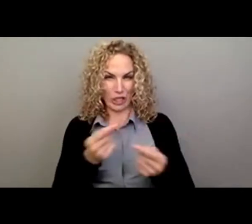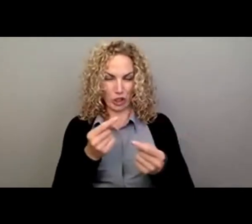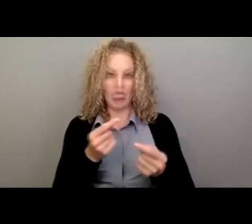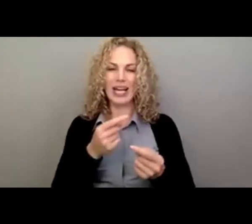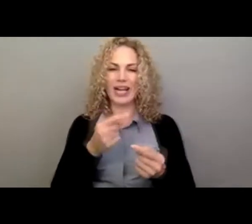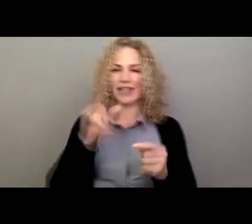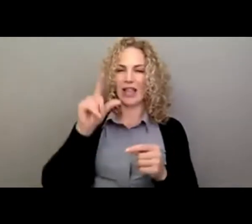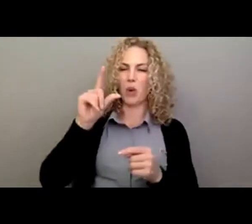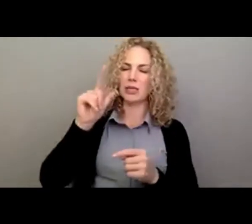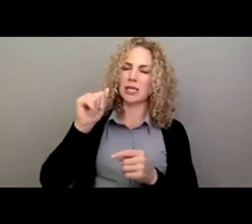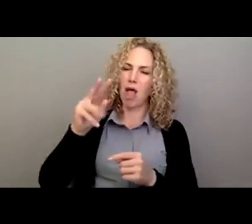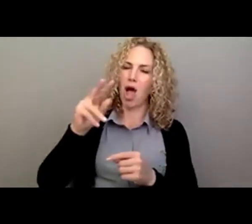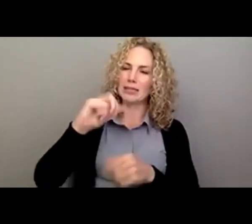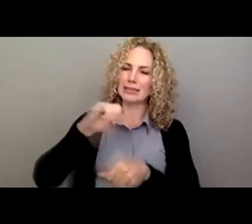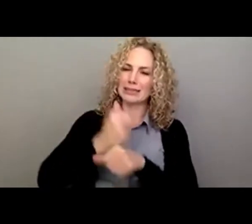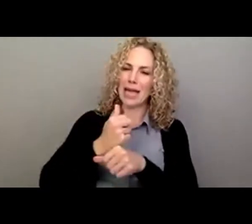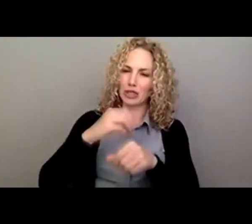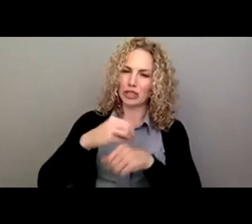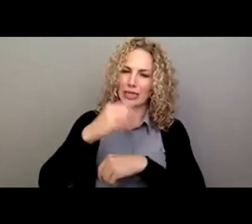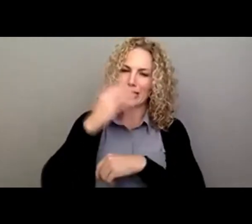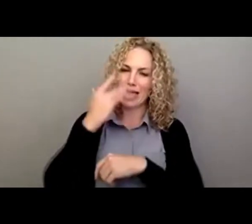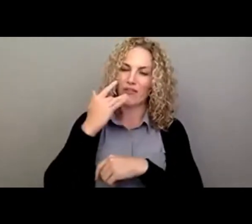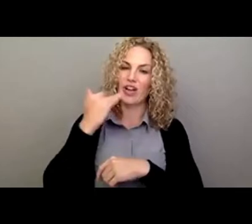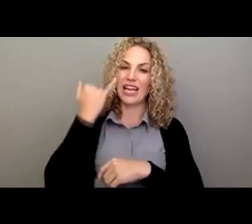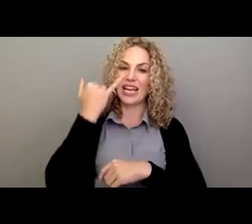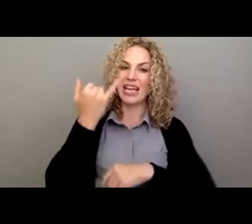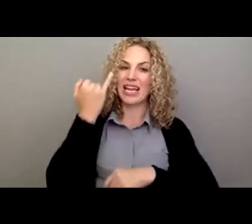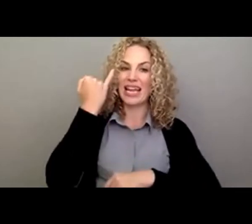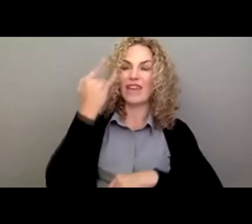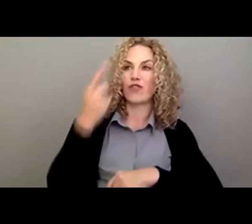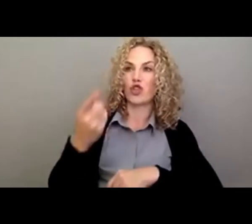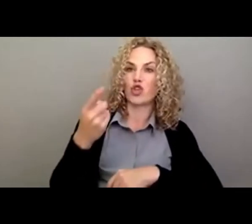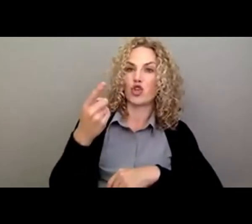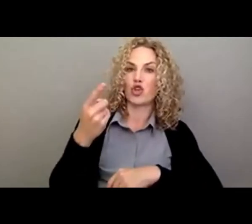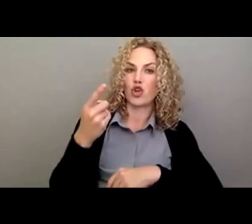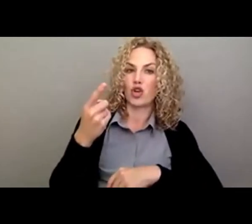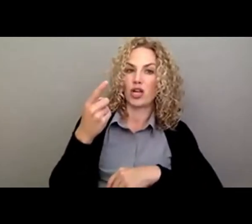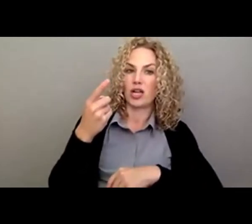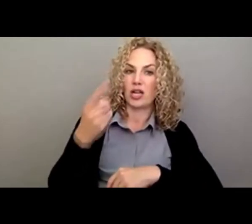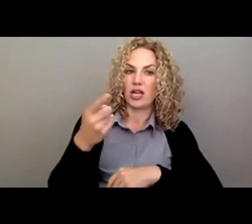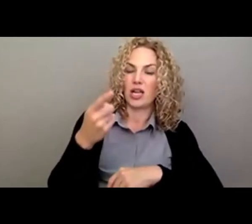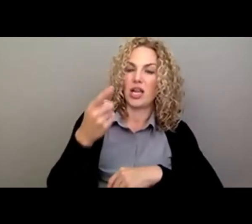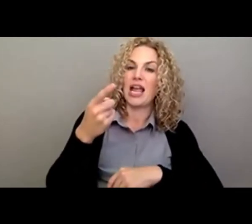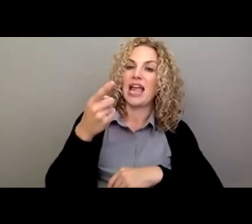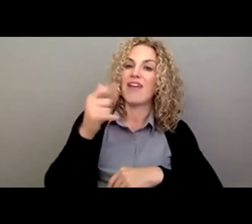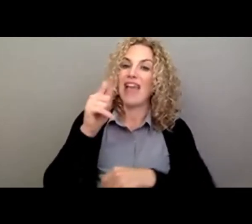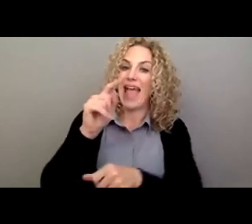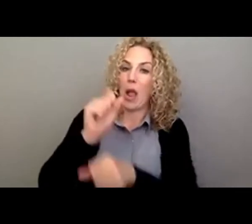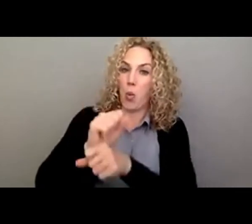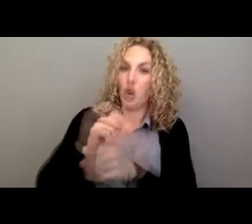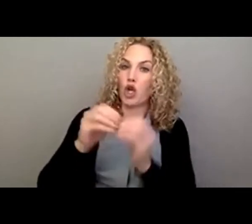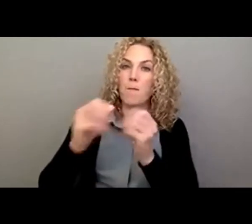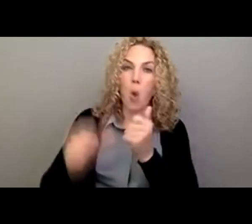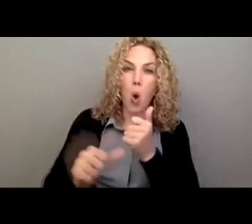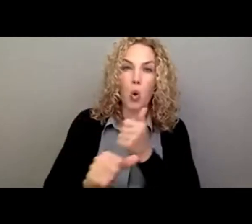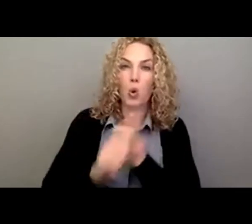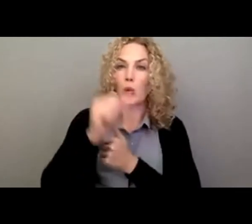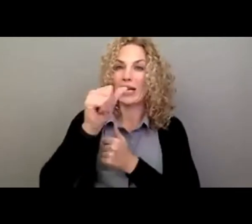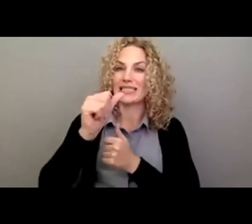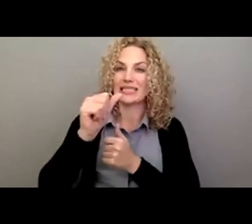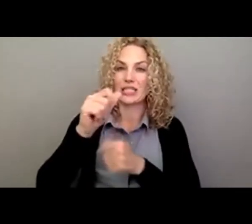almost the entire country that if you're not at more risk going to work for catching a disease than the general